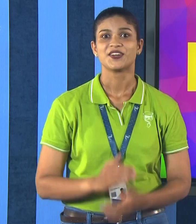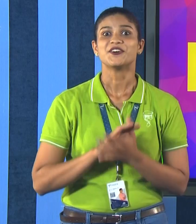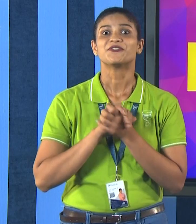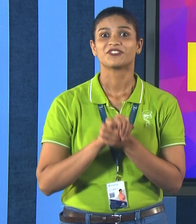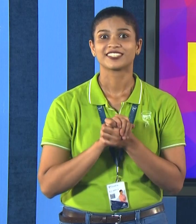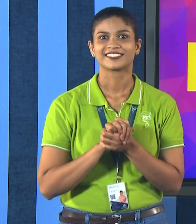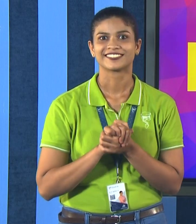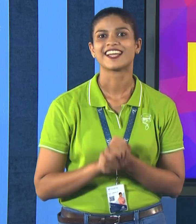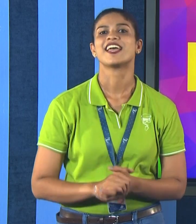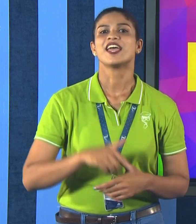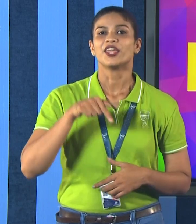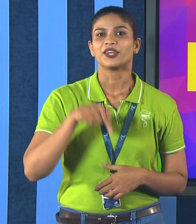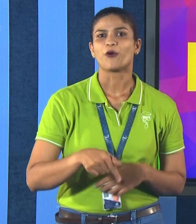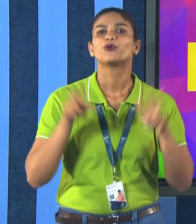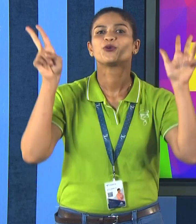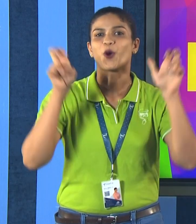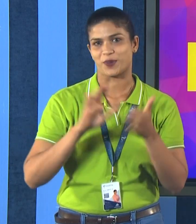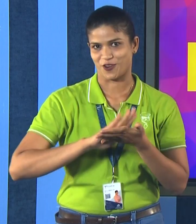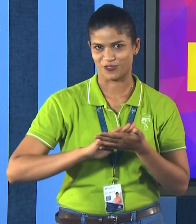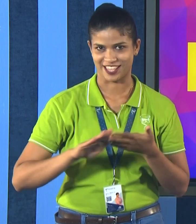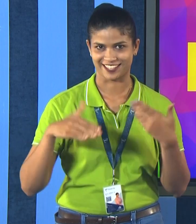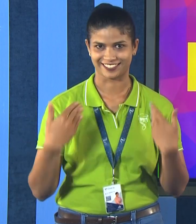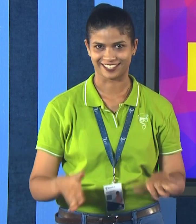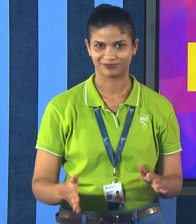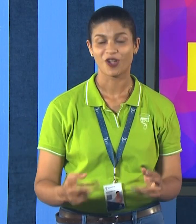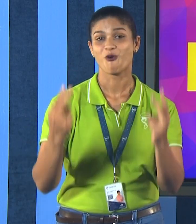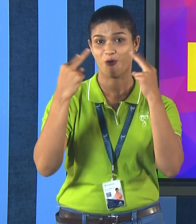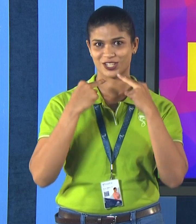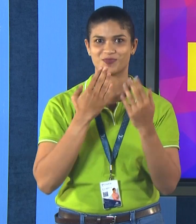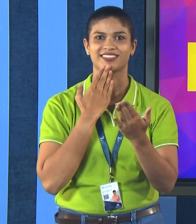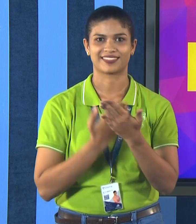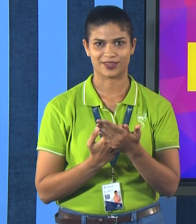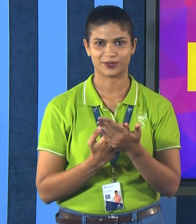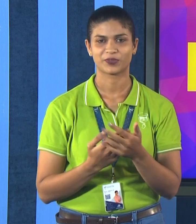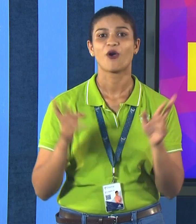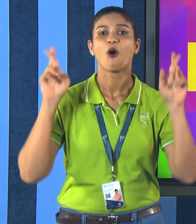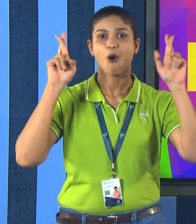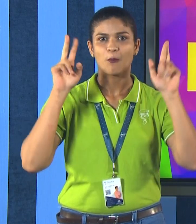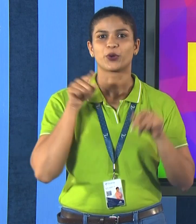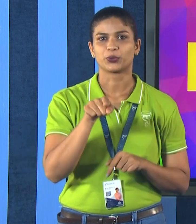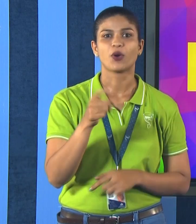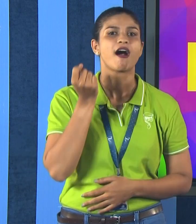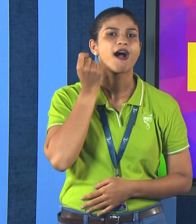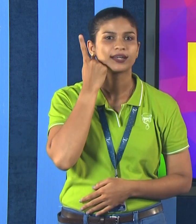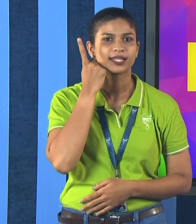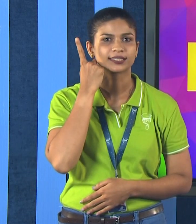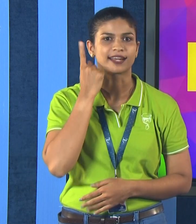Friends, now we have reached end of the topic. Thank you for watching me. Hope you understand the